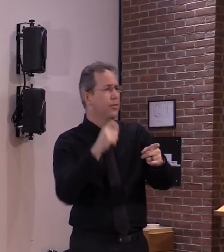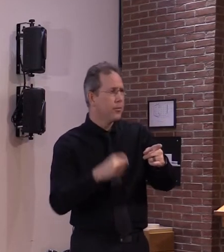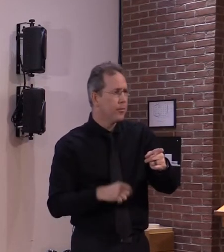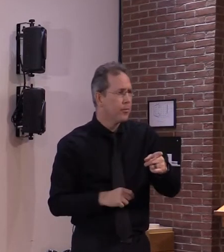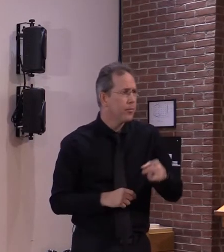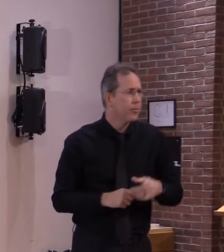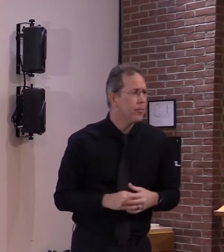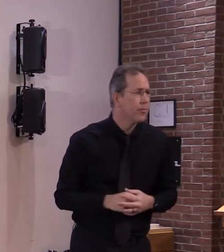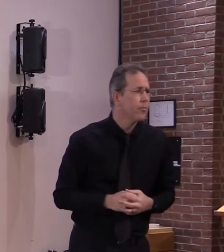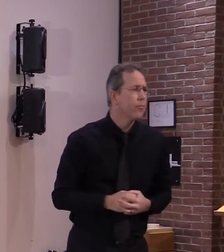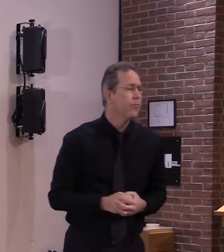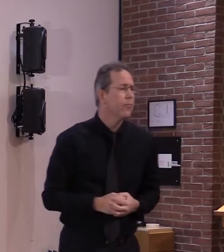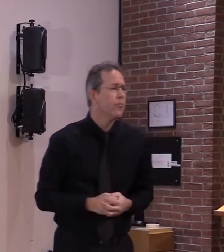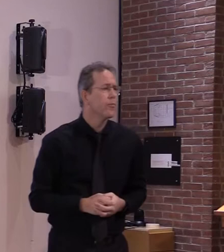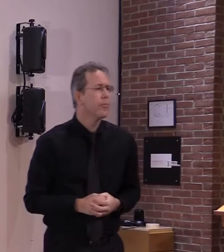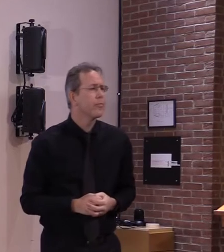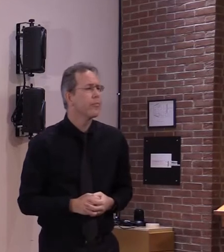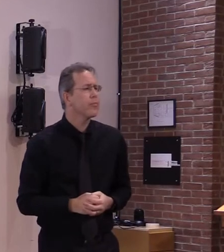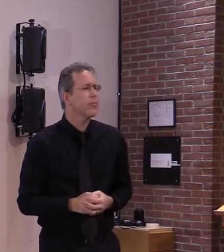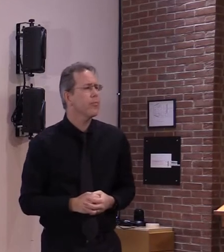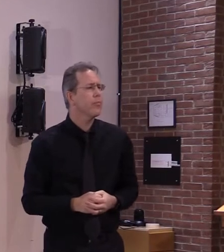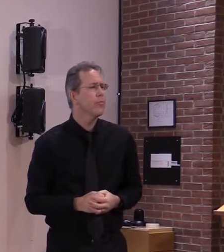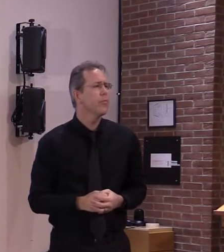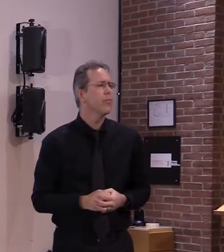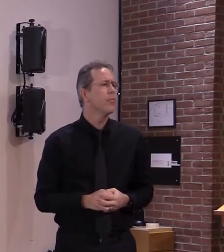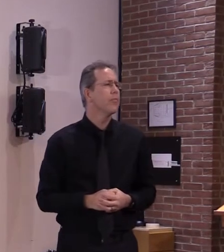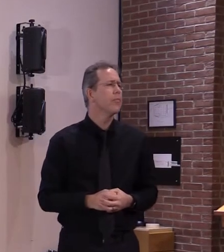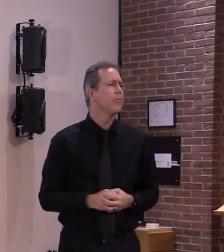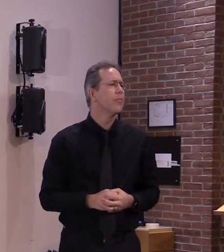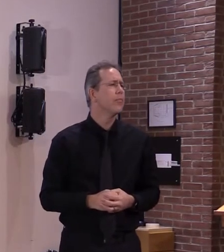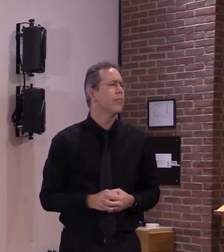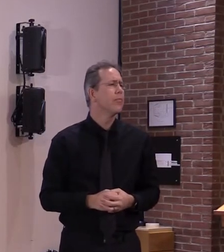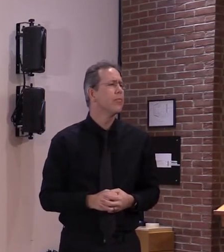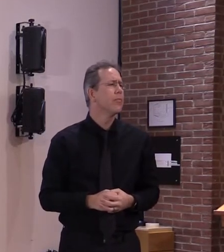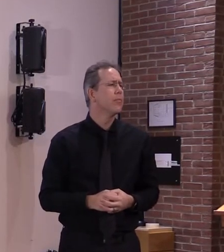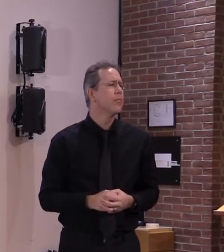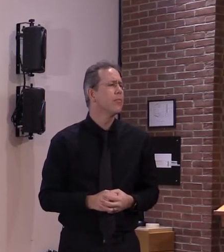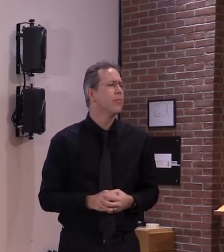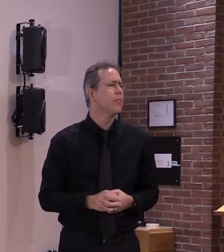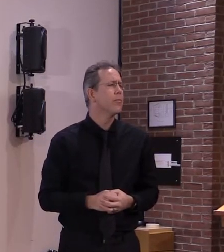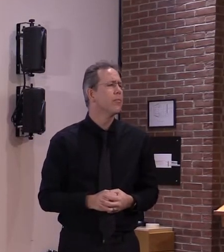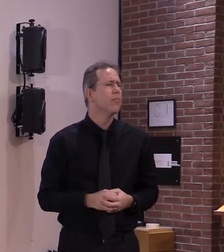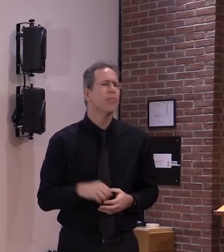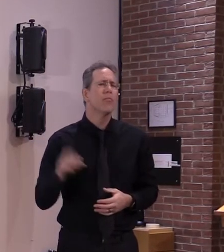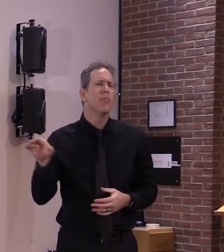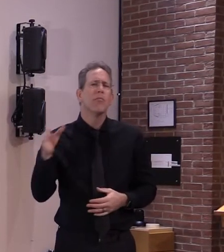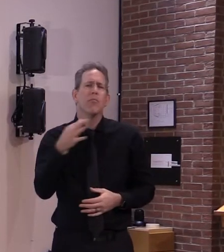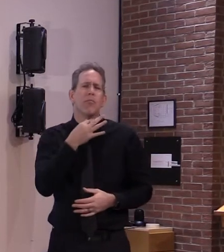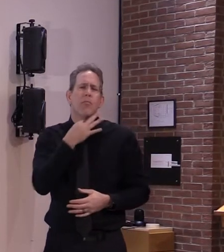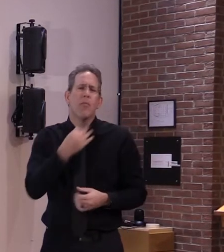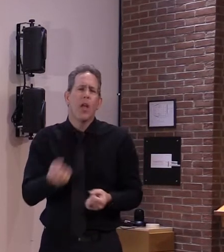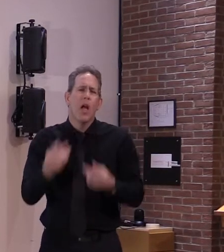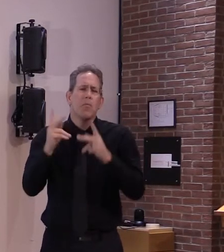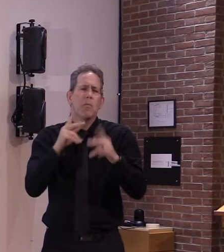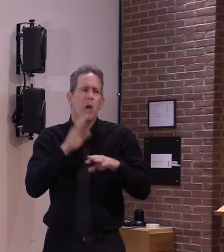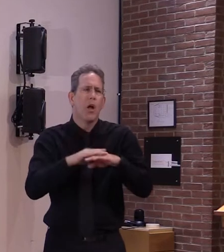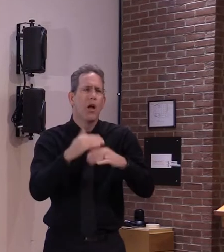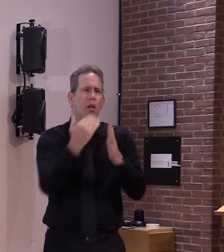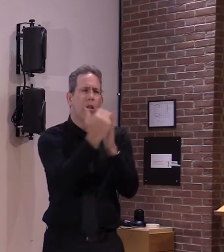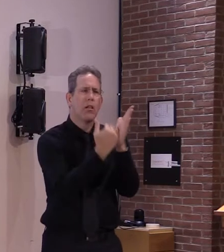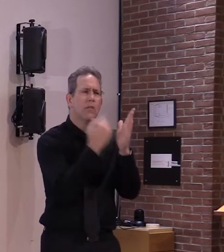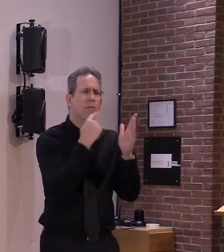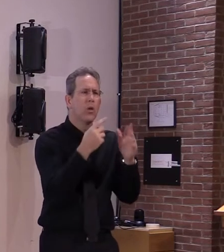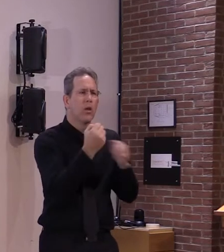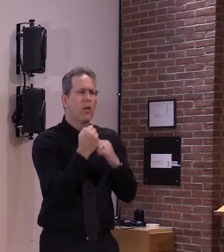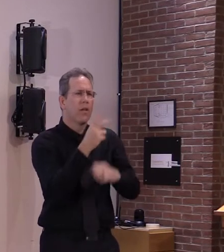levine so i'm wondering how many people are in this first group of health care workers and people in long-term care facilities